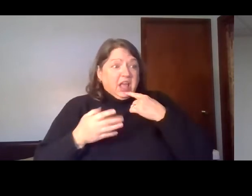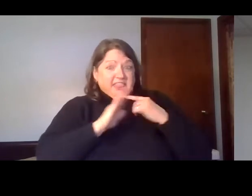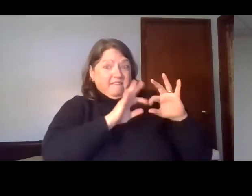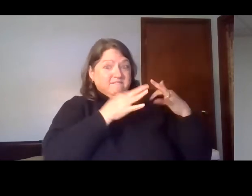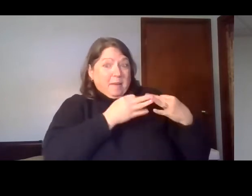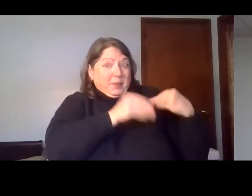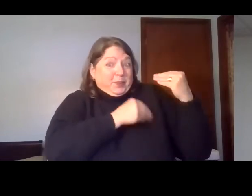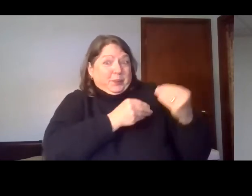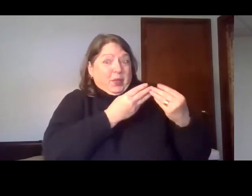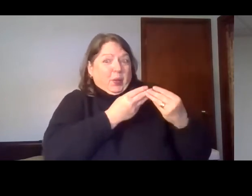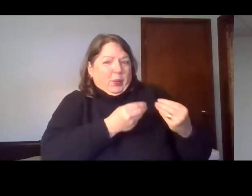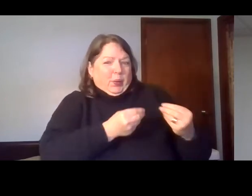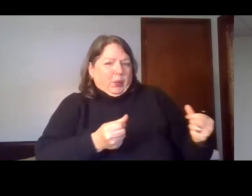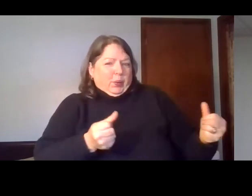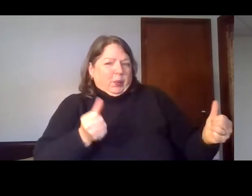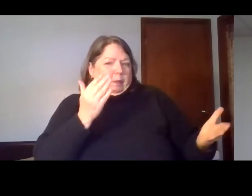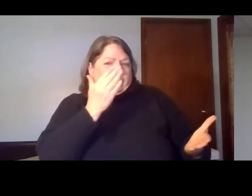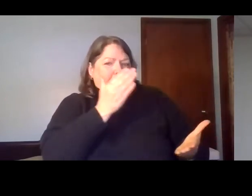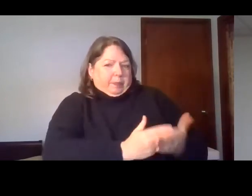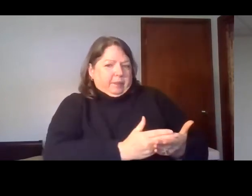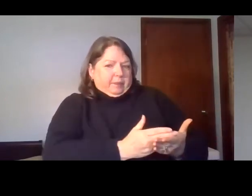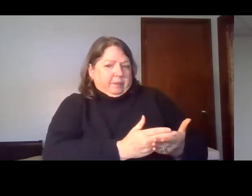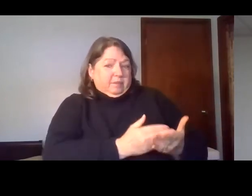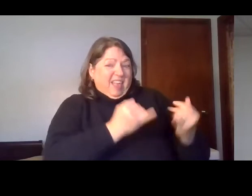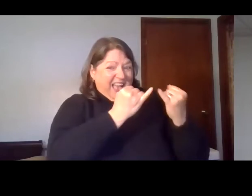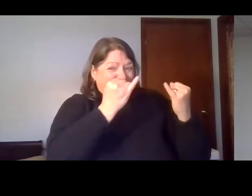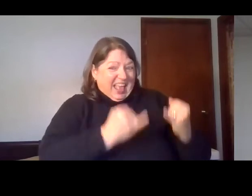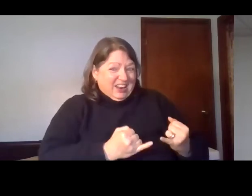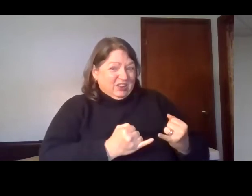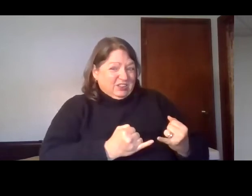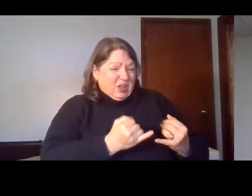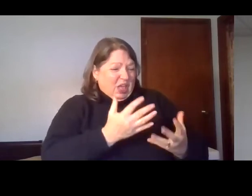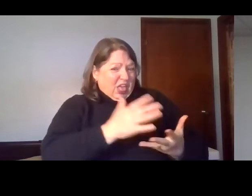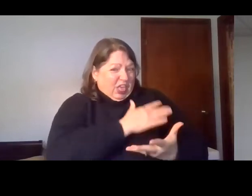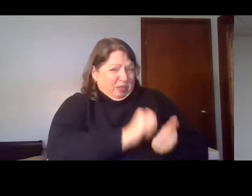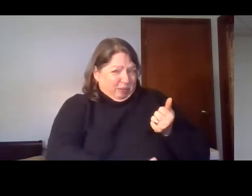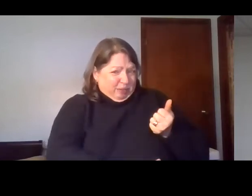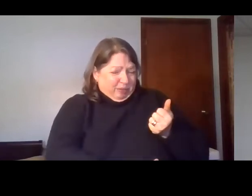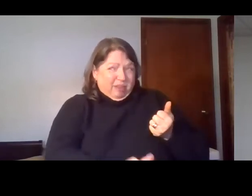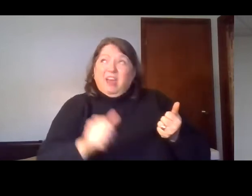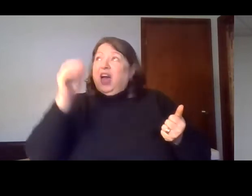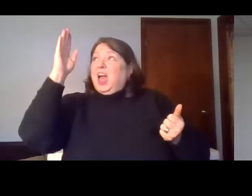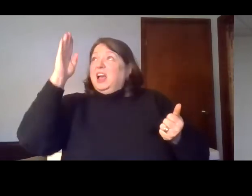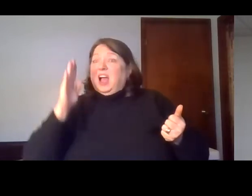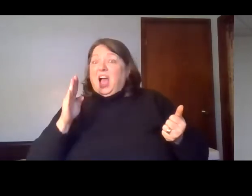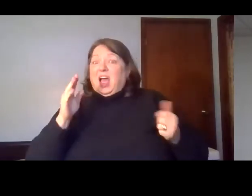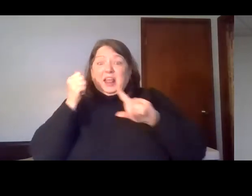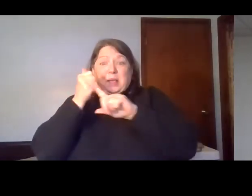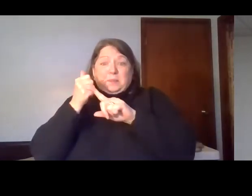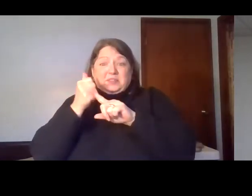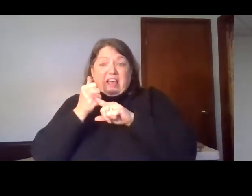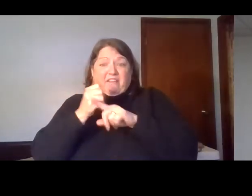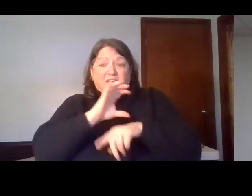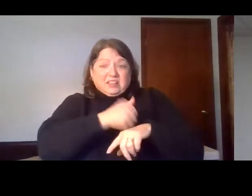Their images, their idols will be destroyed and God himself will prepare their grave. Isn't that a scary sight?